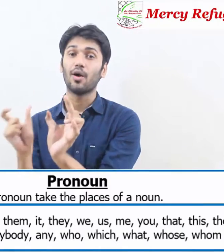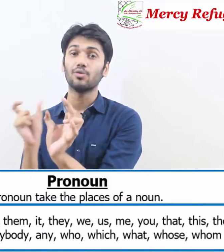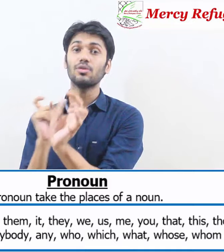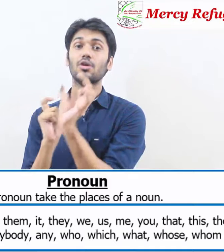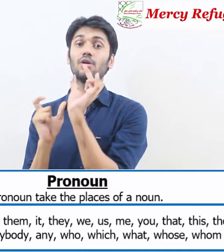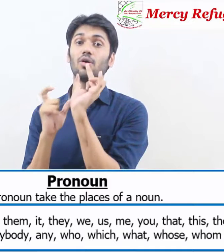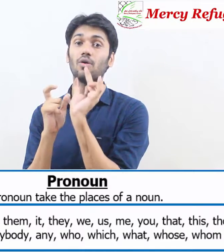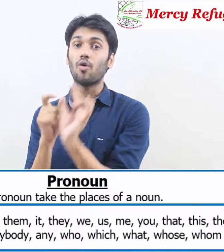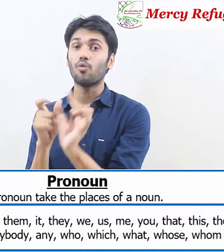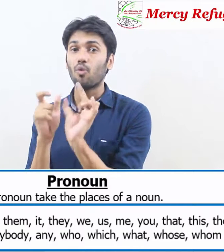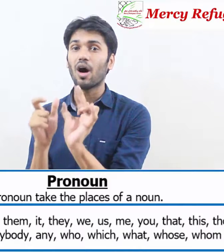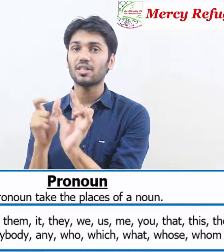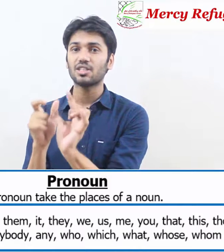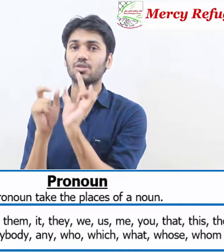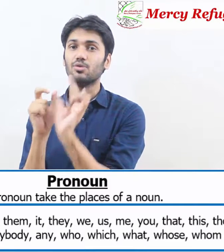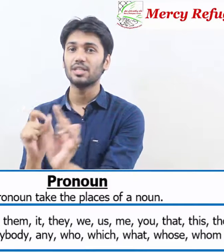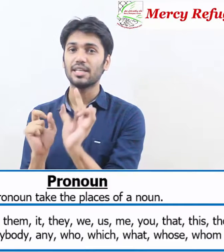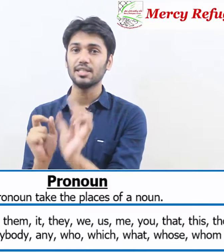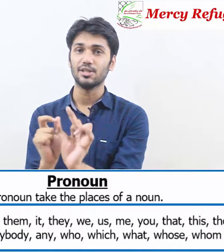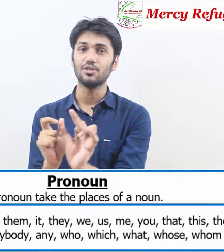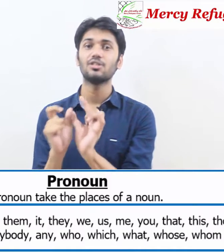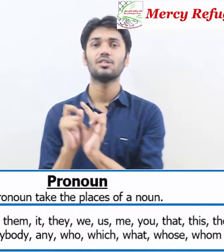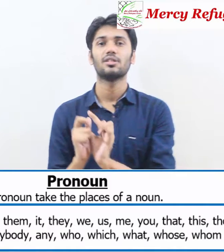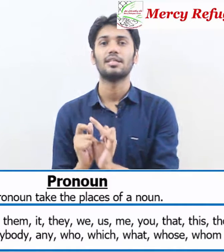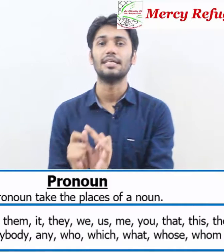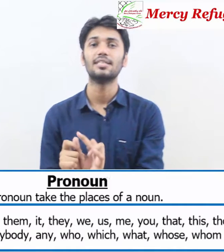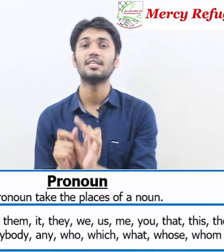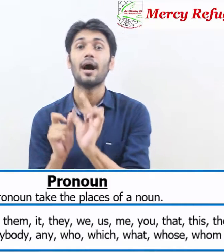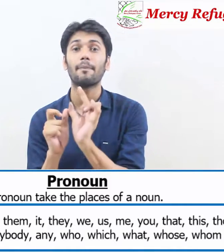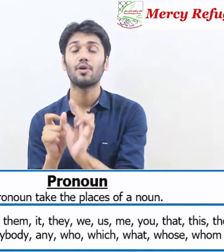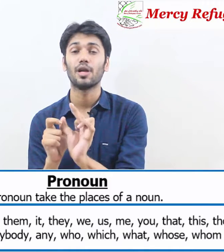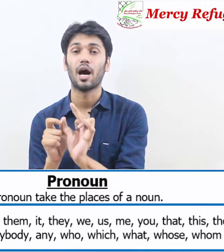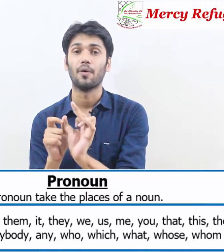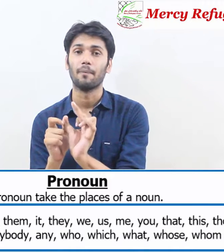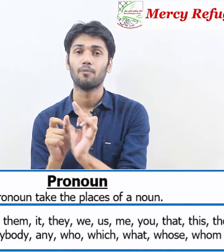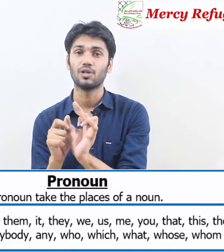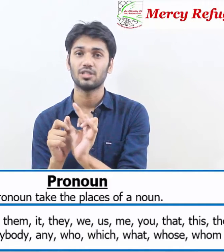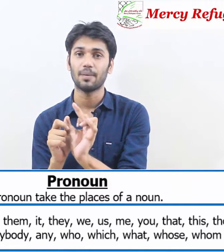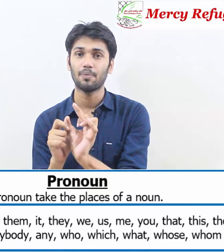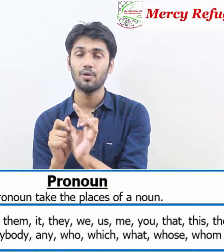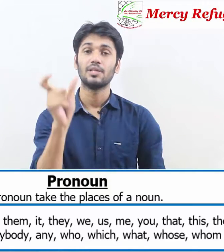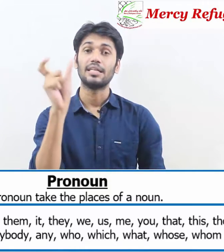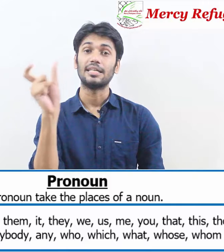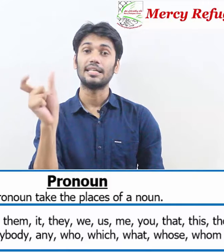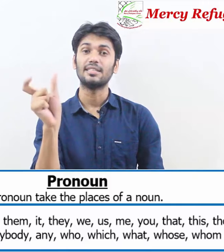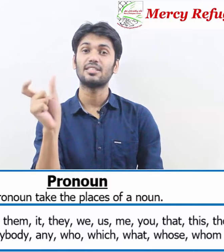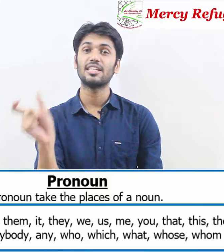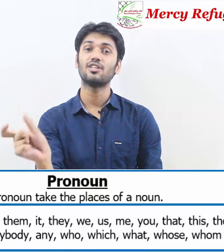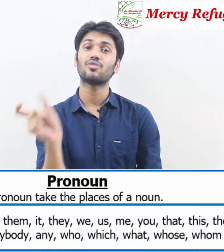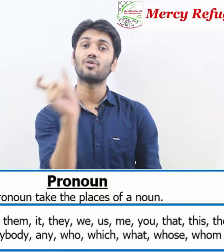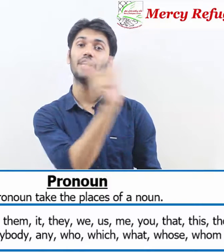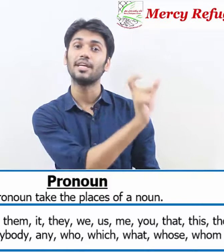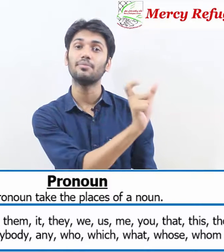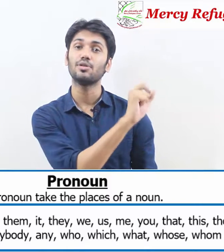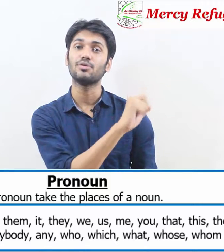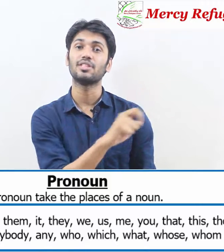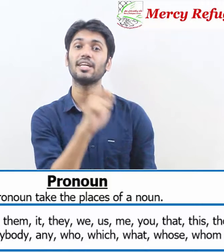what we can use is a pronoun for example instead of rahim we could say